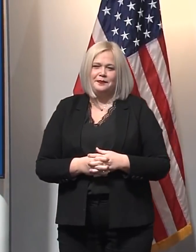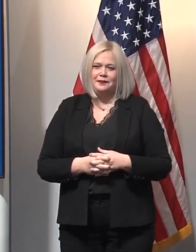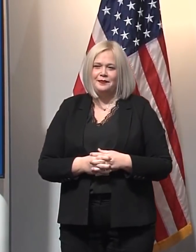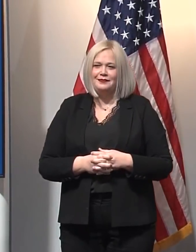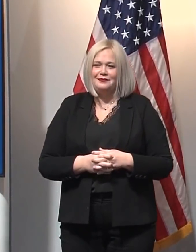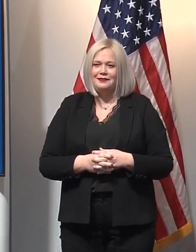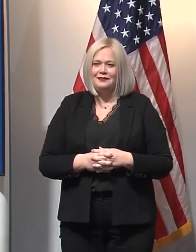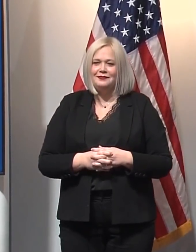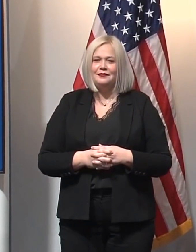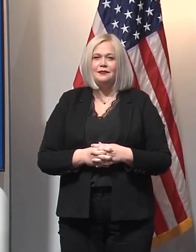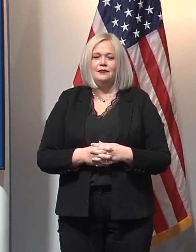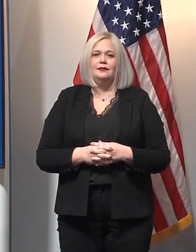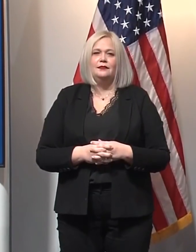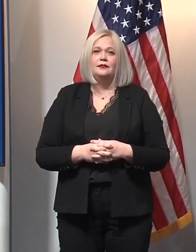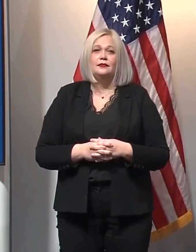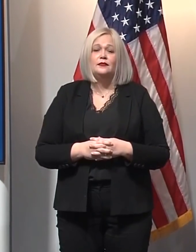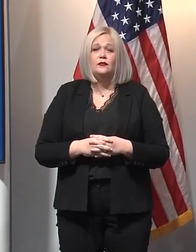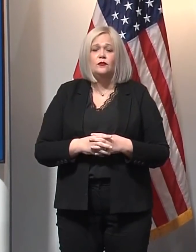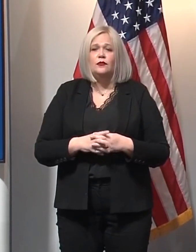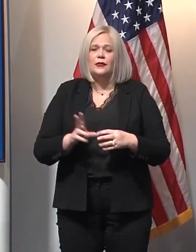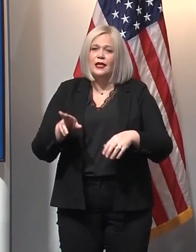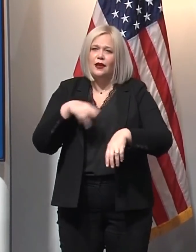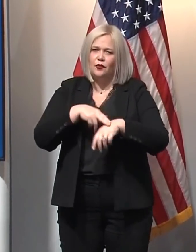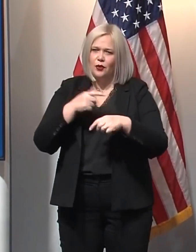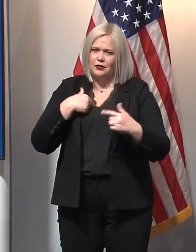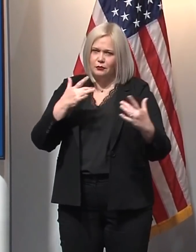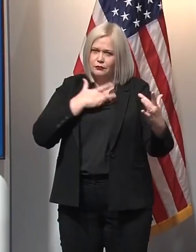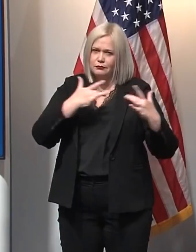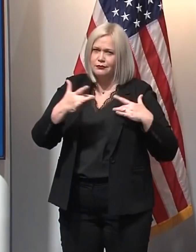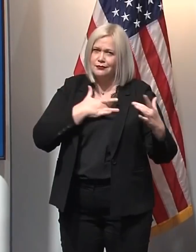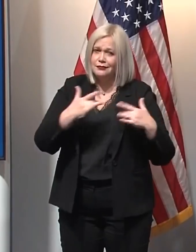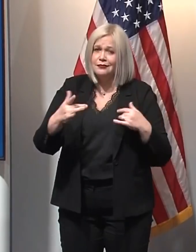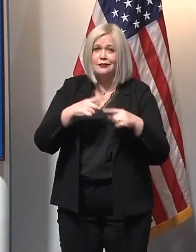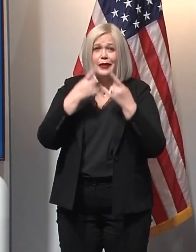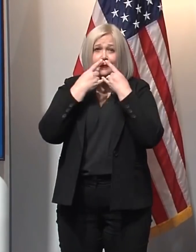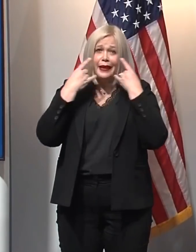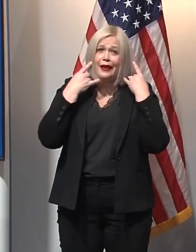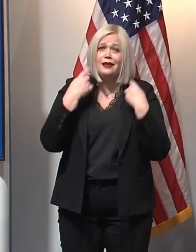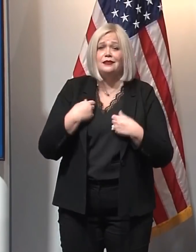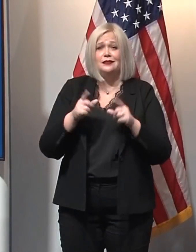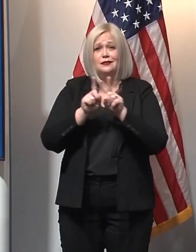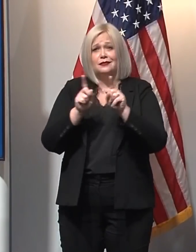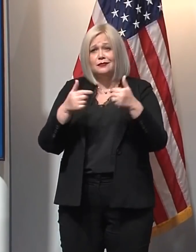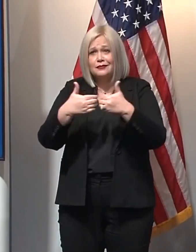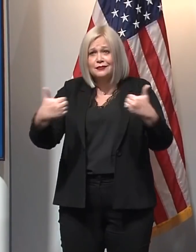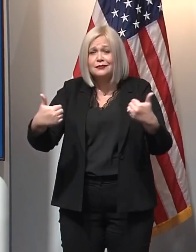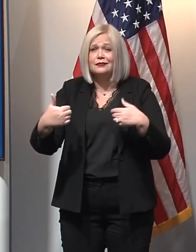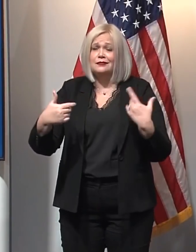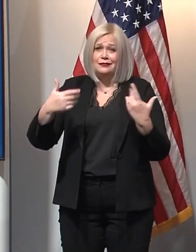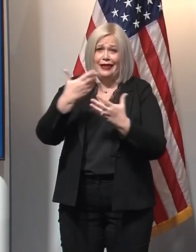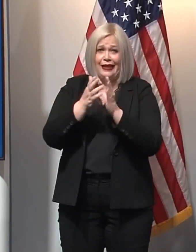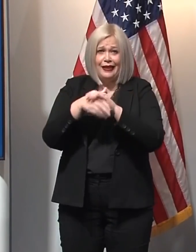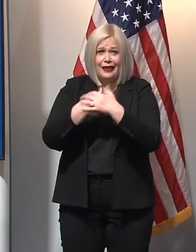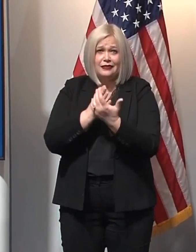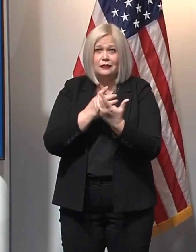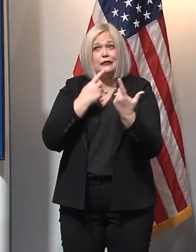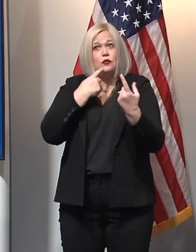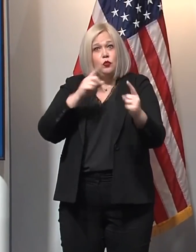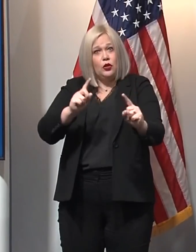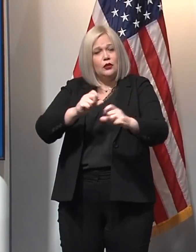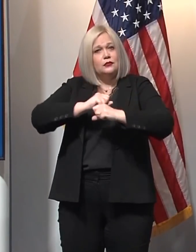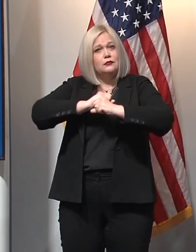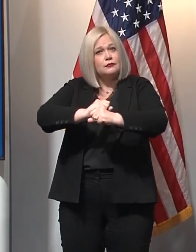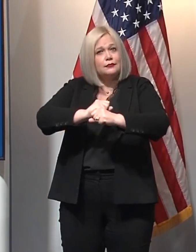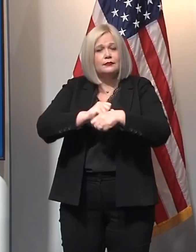Yeah, so of course I'm concerned, but as the governor said, masks, social distancing, washing hands, those things work. As far as our